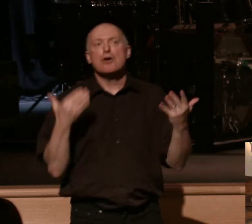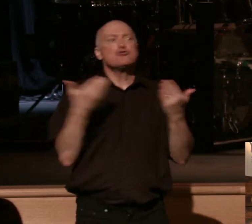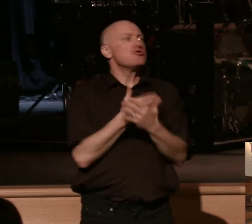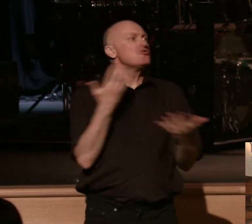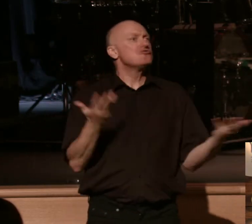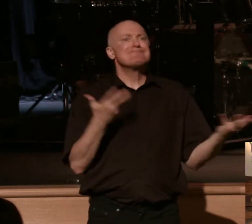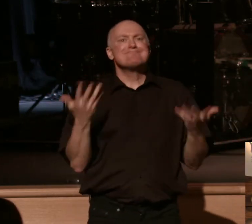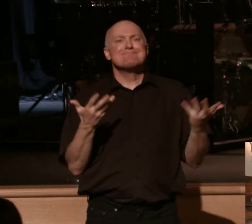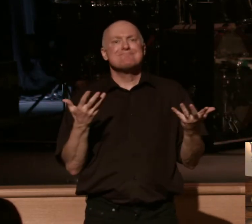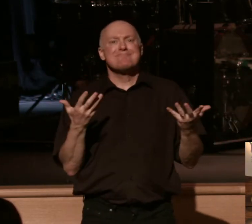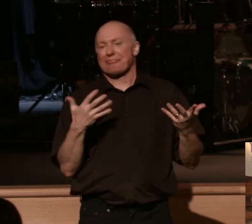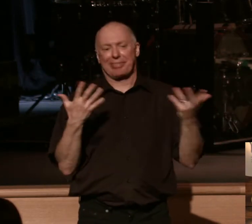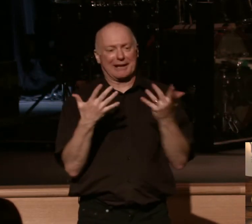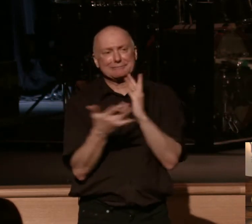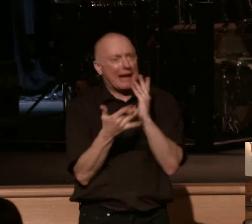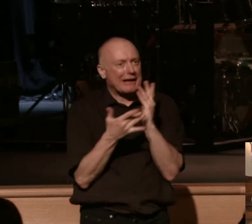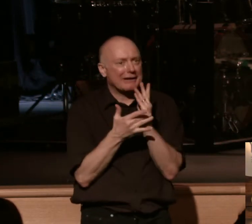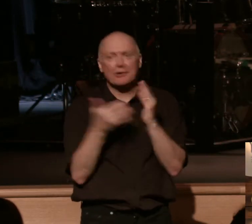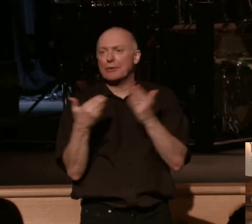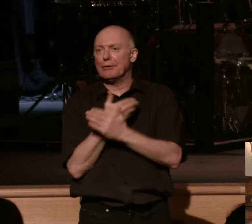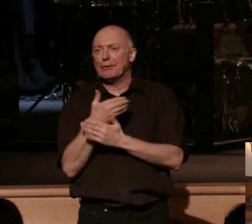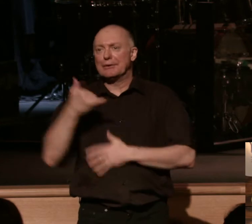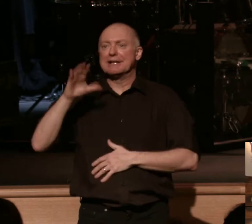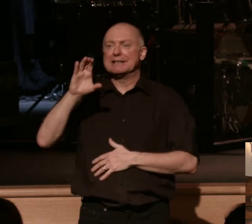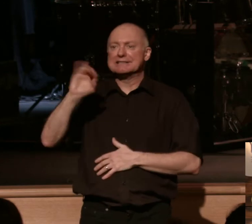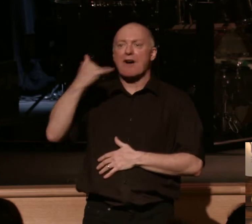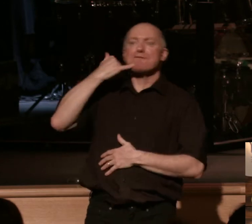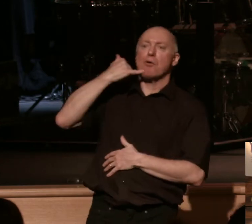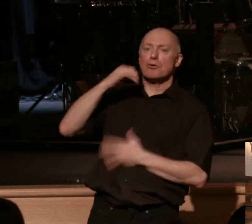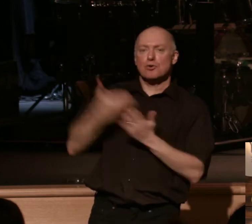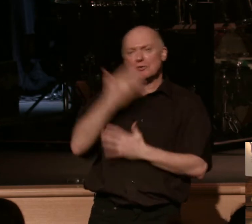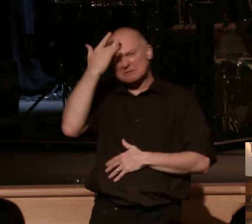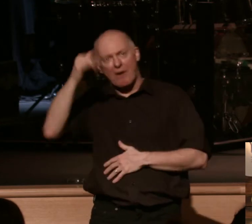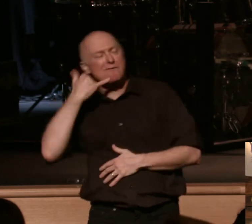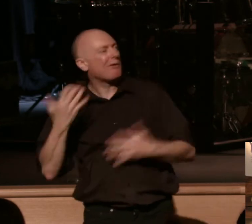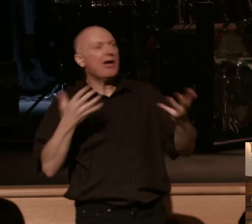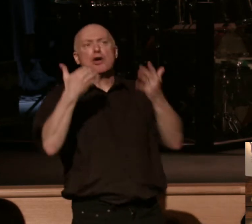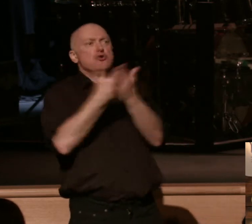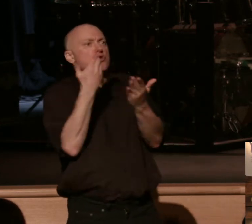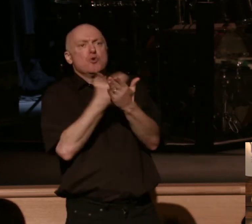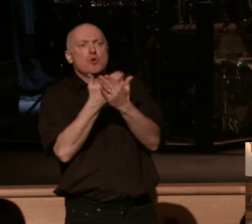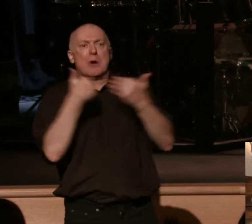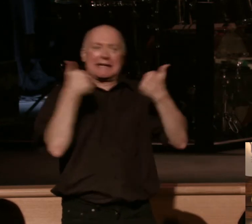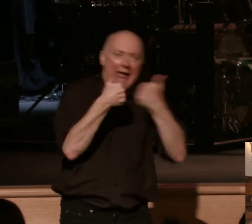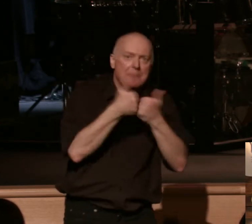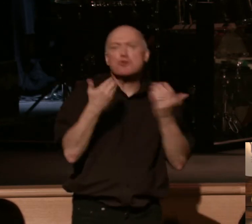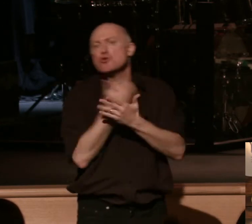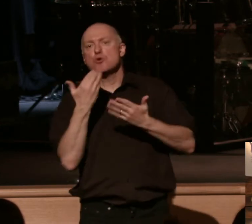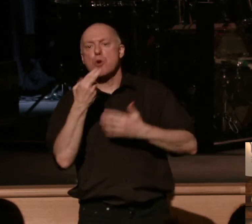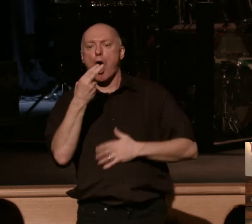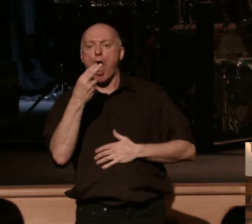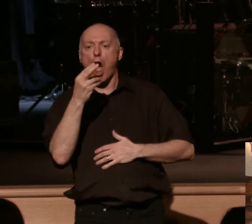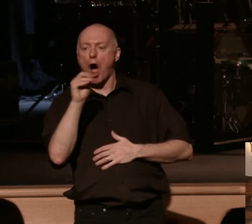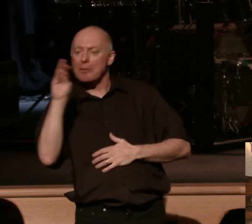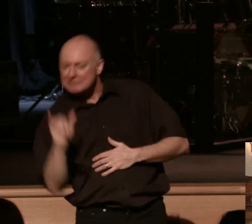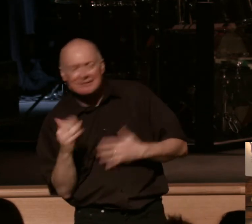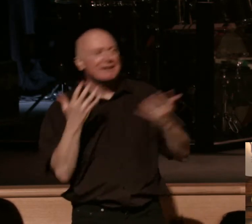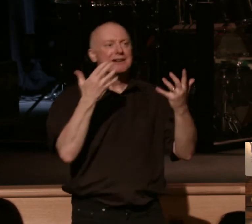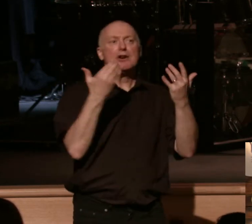gadgets, new handheld devices, new smartphones, new games, new hobbies, new